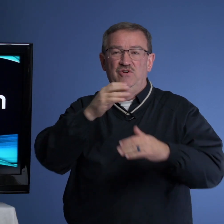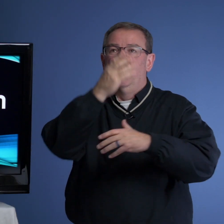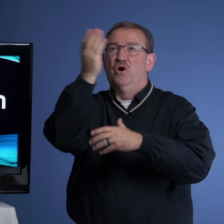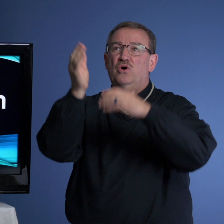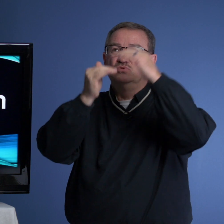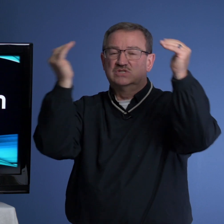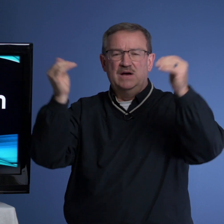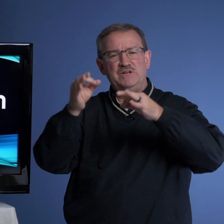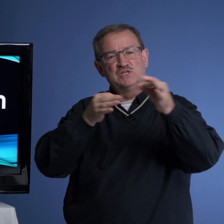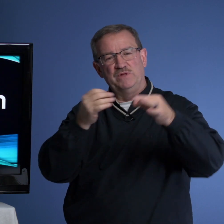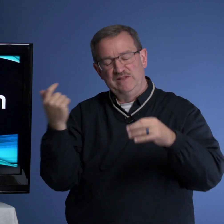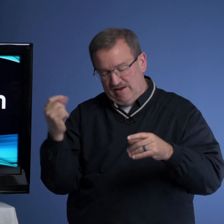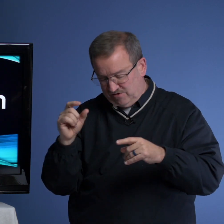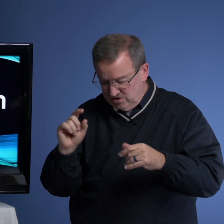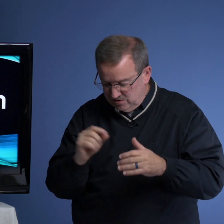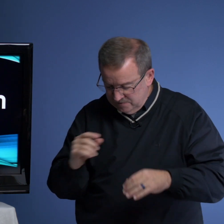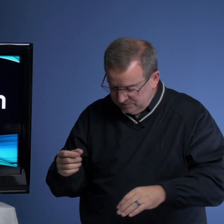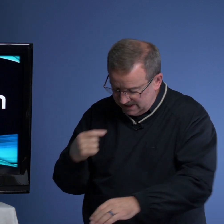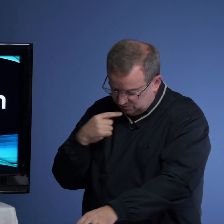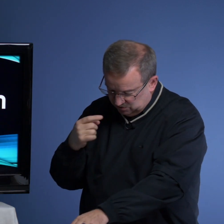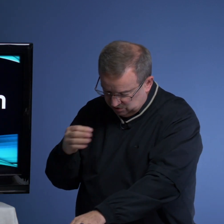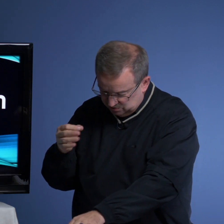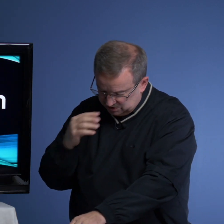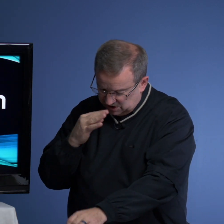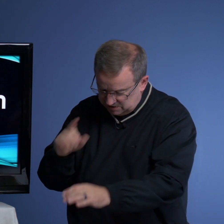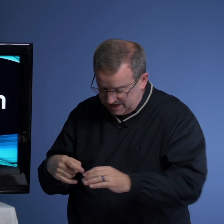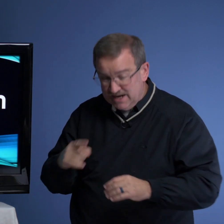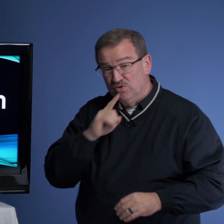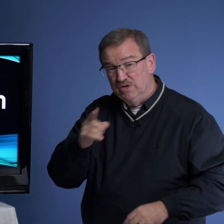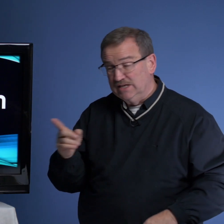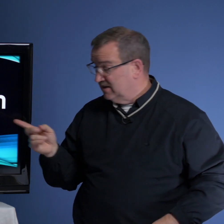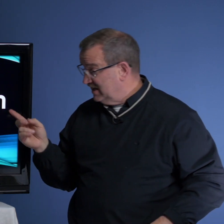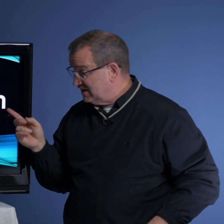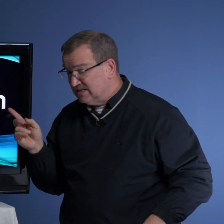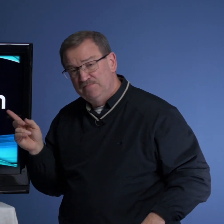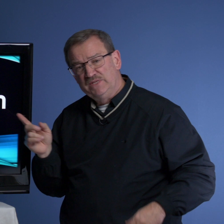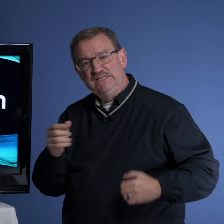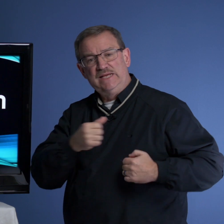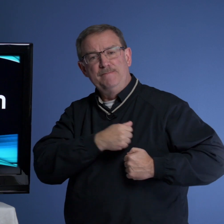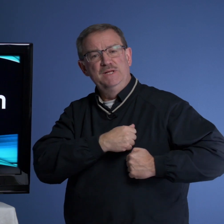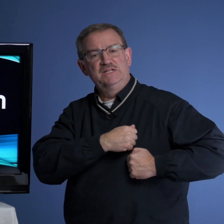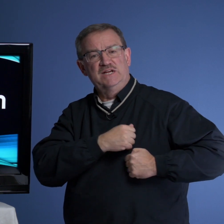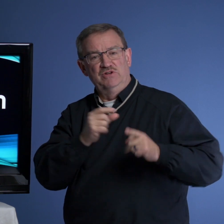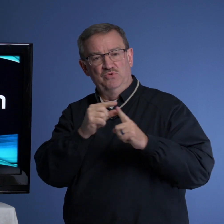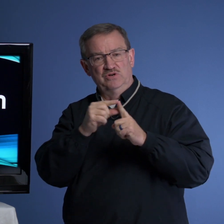hosts. I want to explain that to you and we'll talk about it. Really, this is a military word.